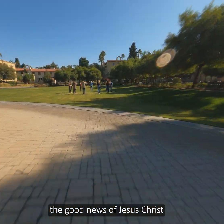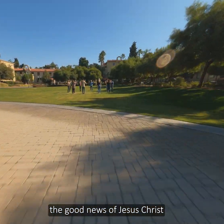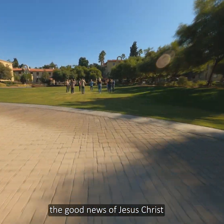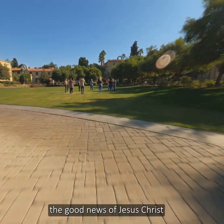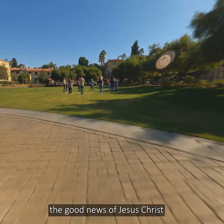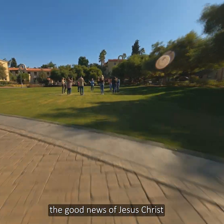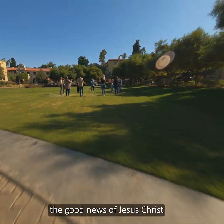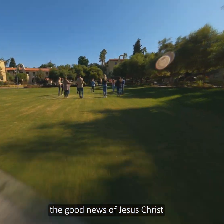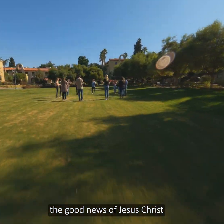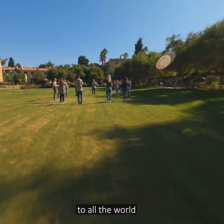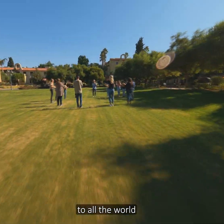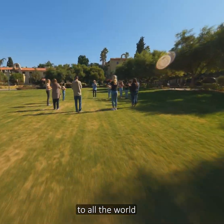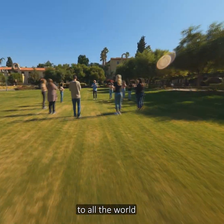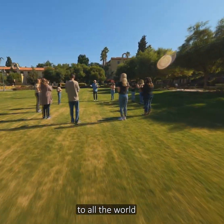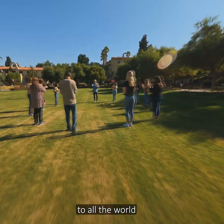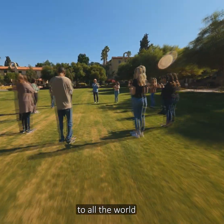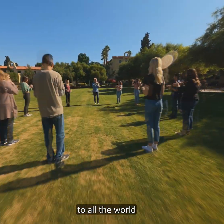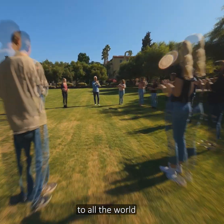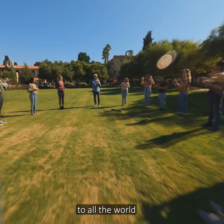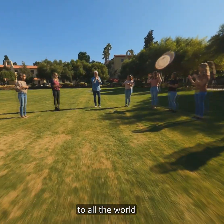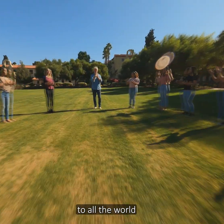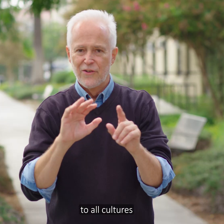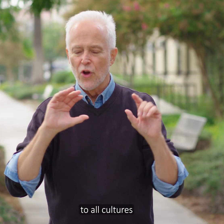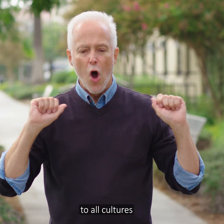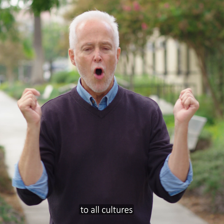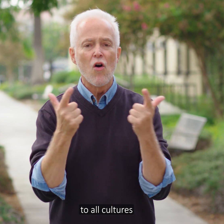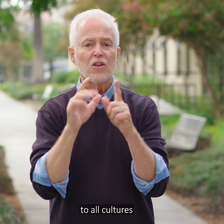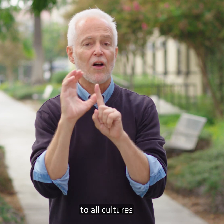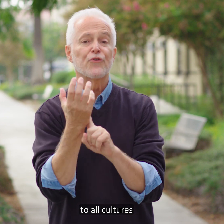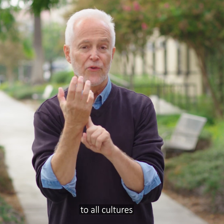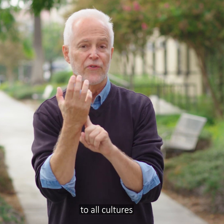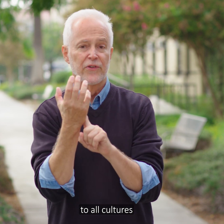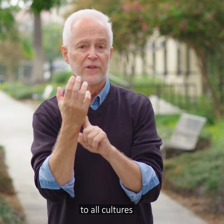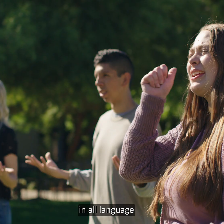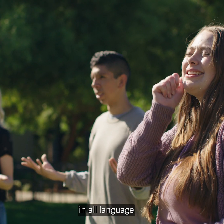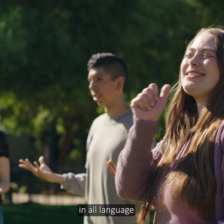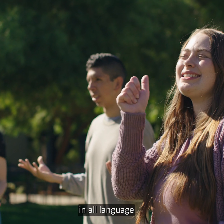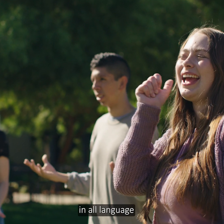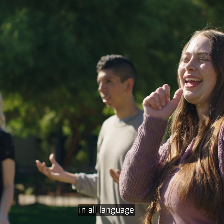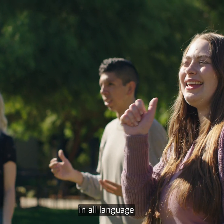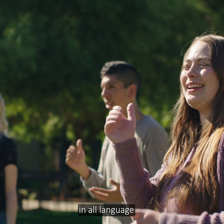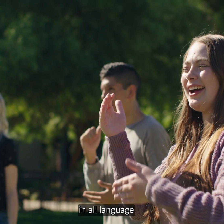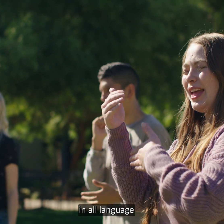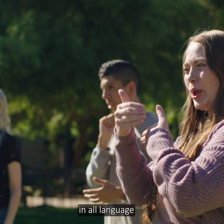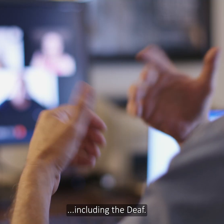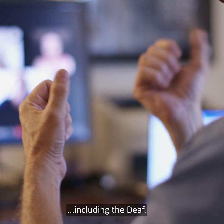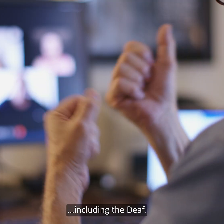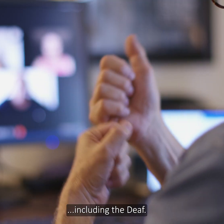Christ to all the world, to all cultures, and all languages, including the